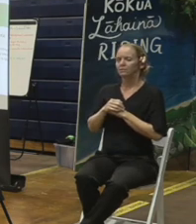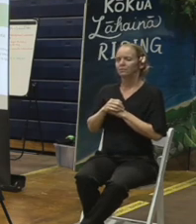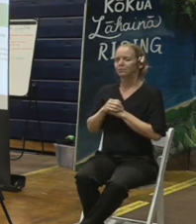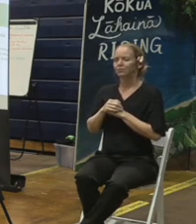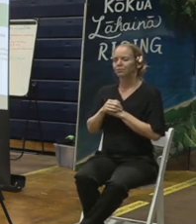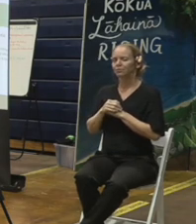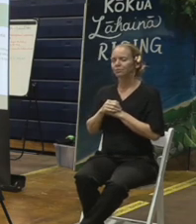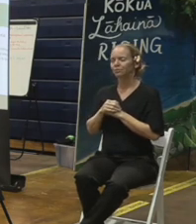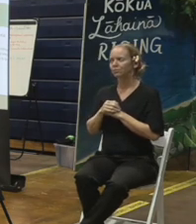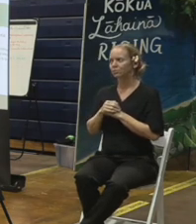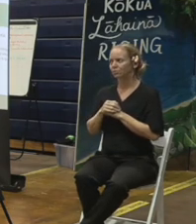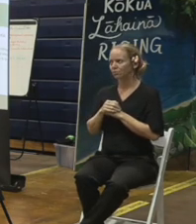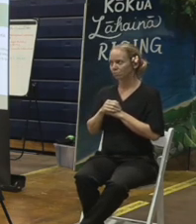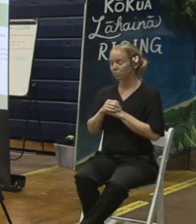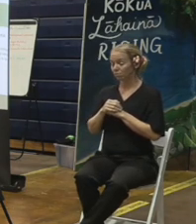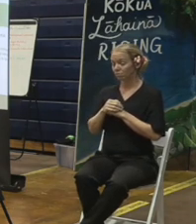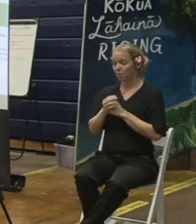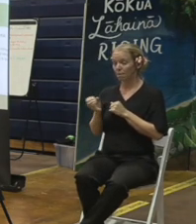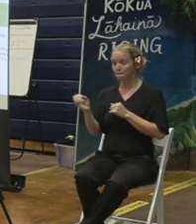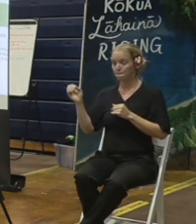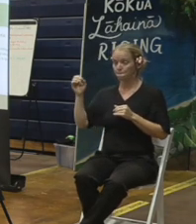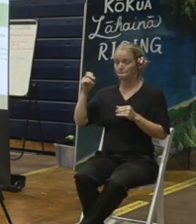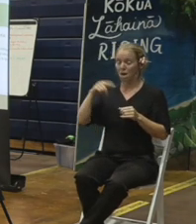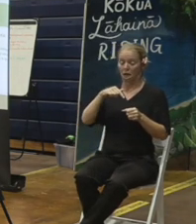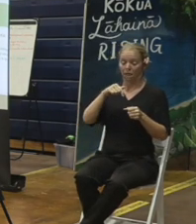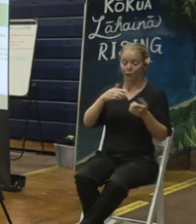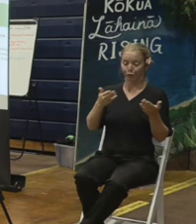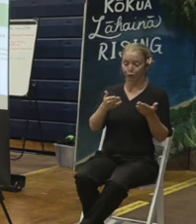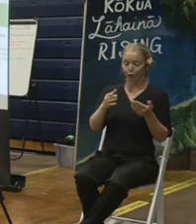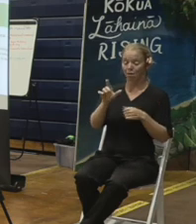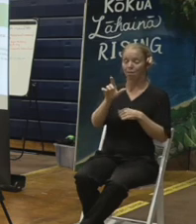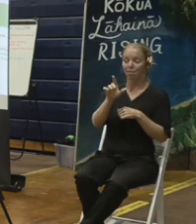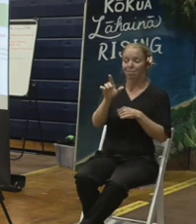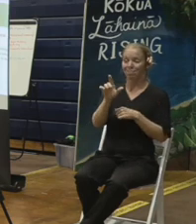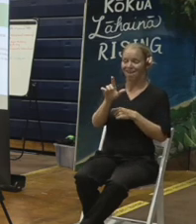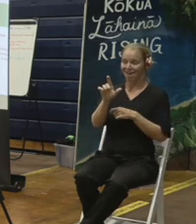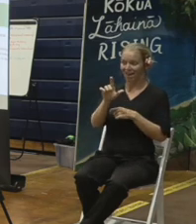In Lahaina, we haven't started debris removal yet.